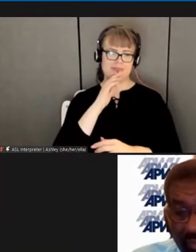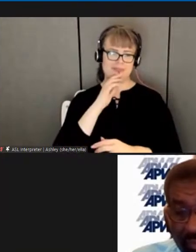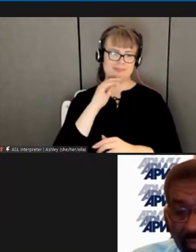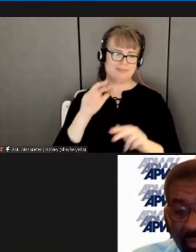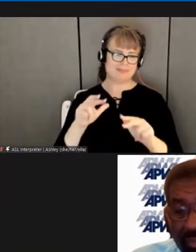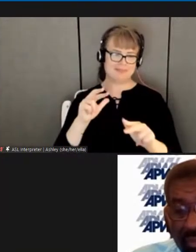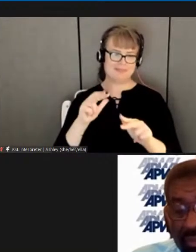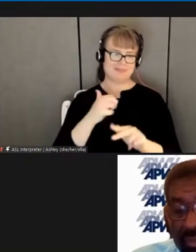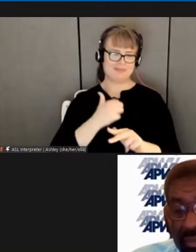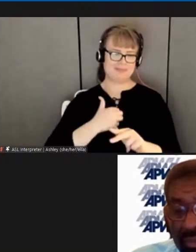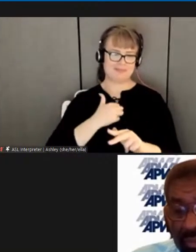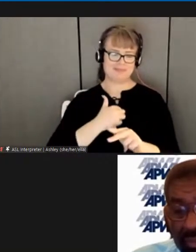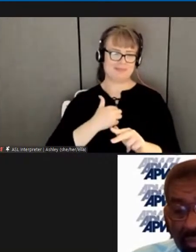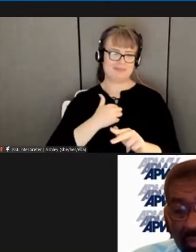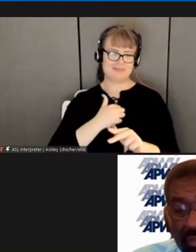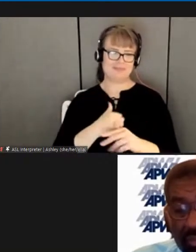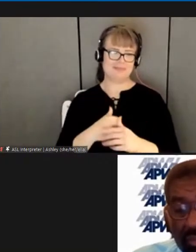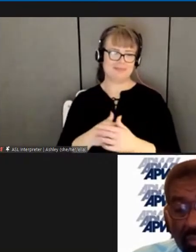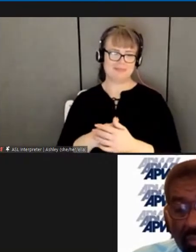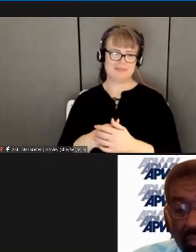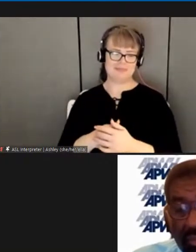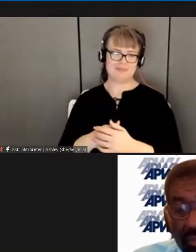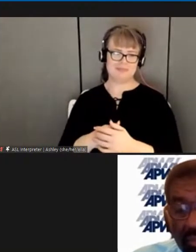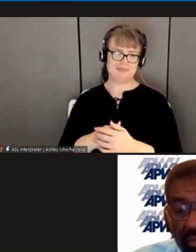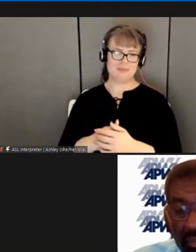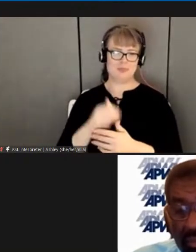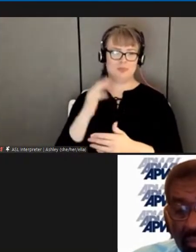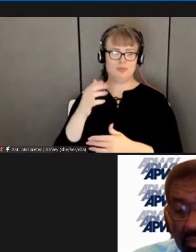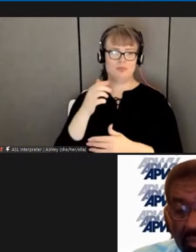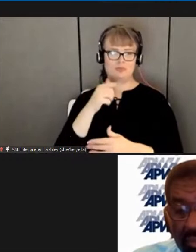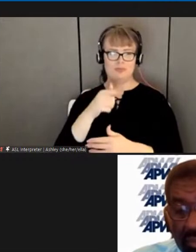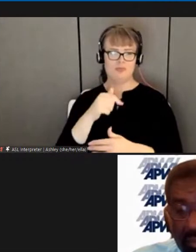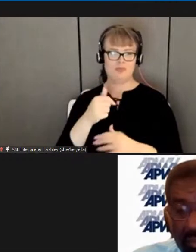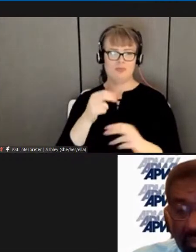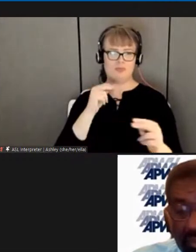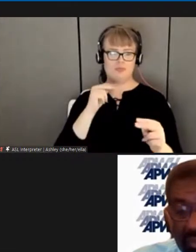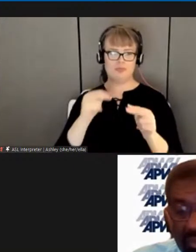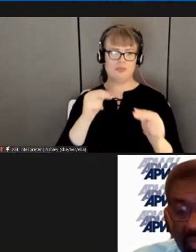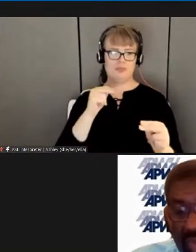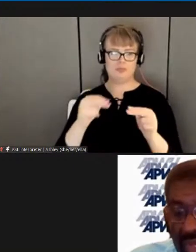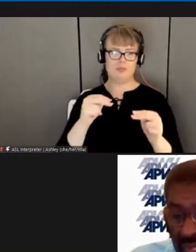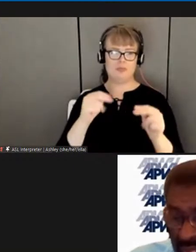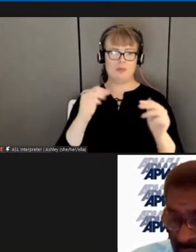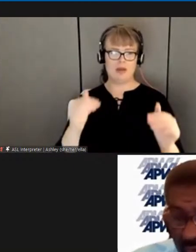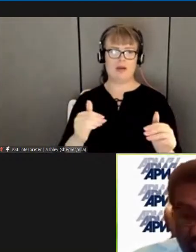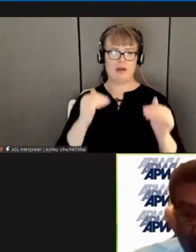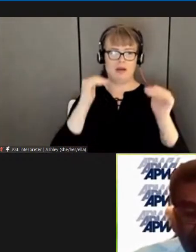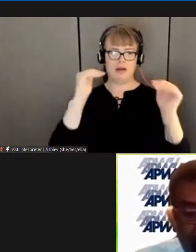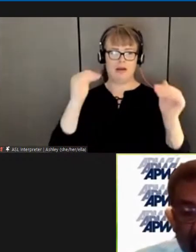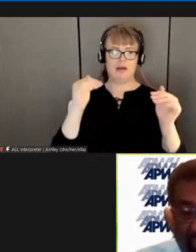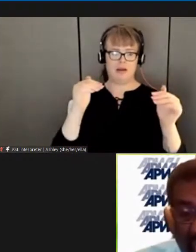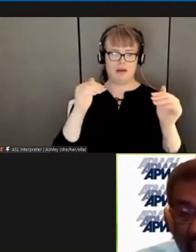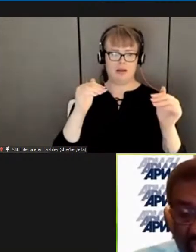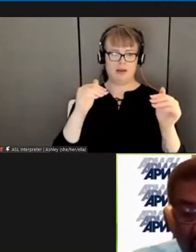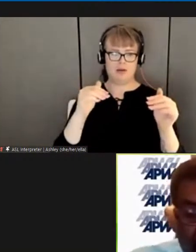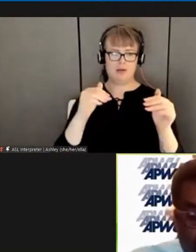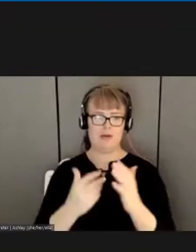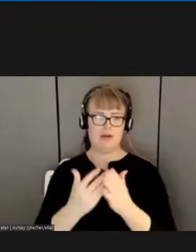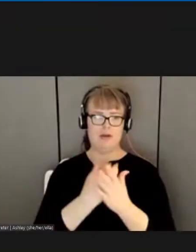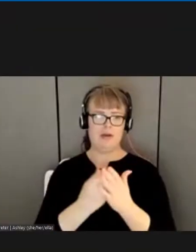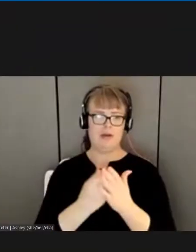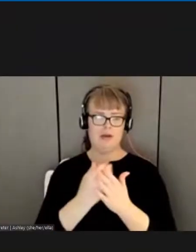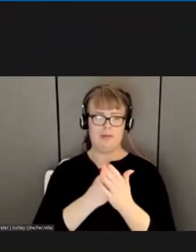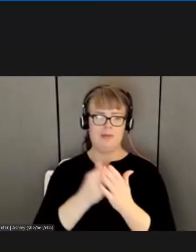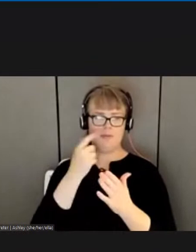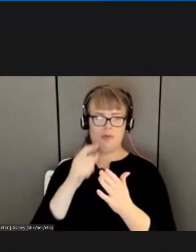are you going to negotiate higher level and work clothes and allowance for registry clerks. There is, there is no intent